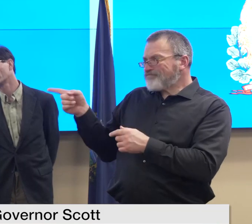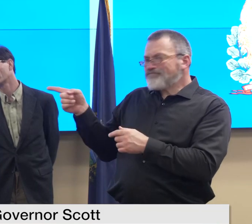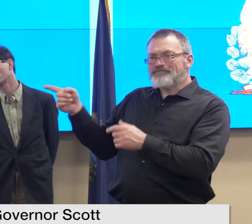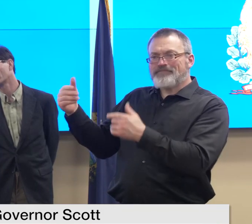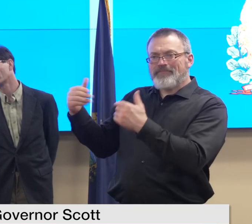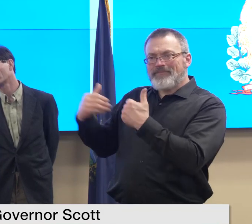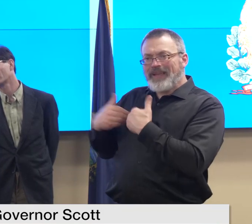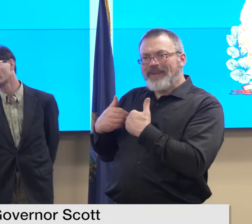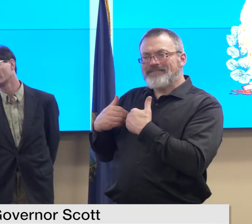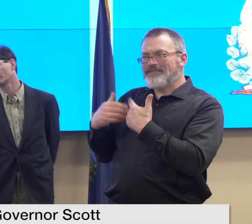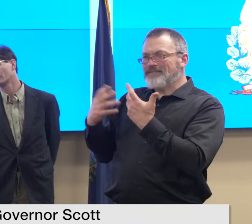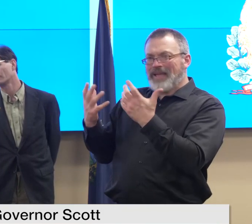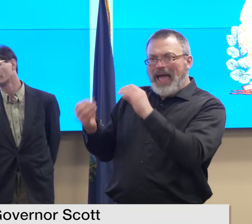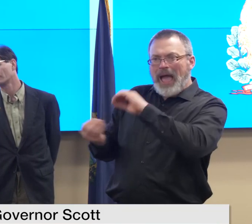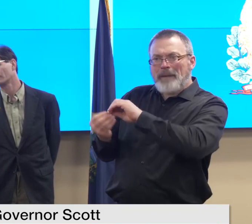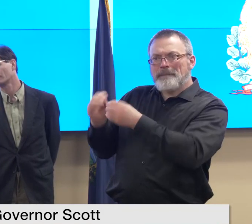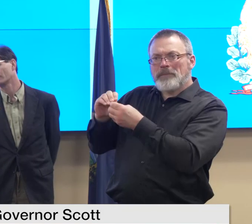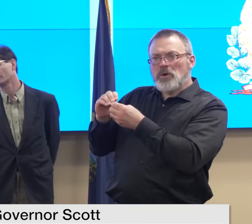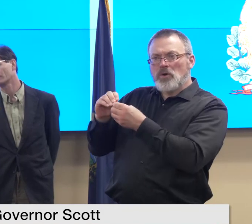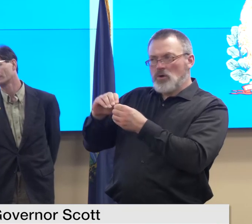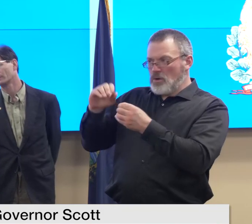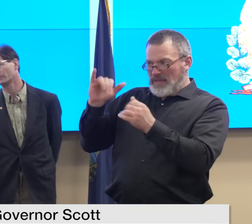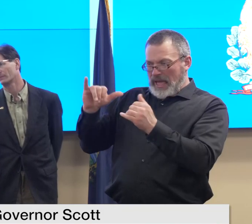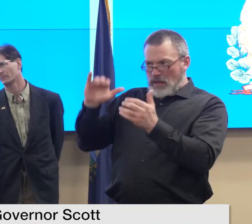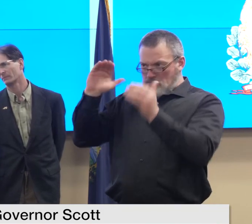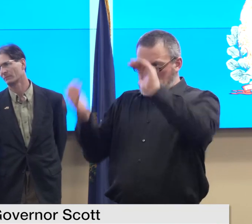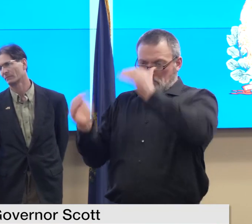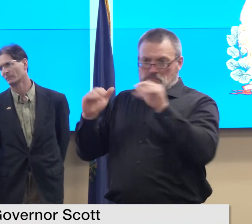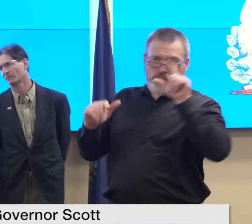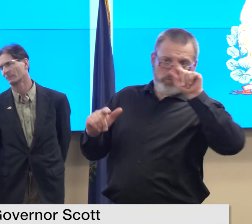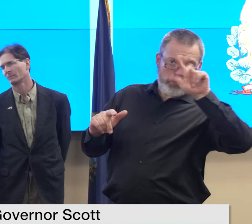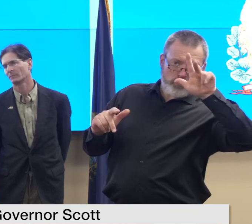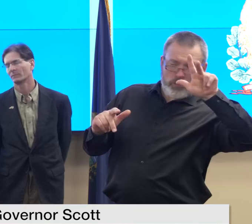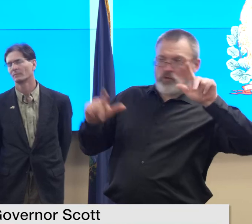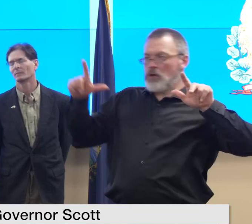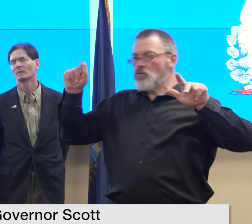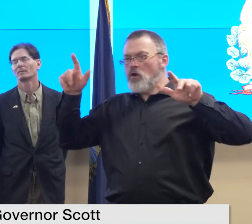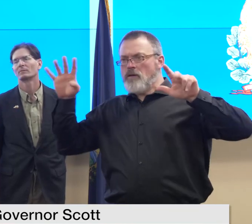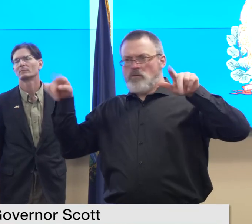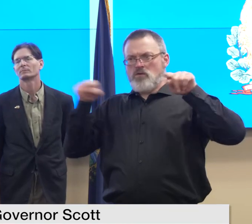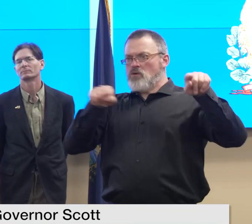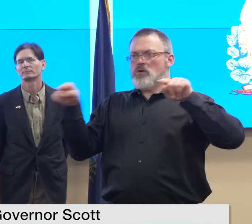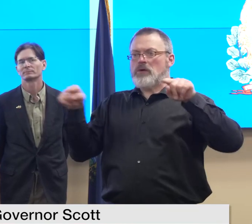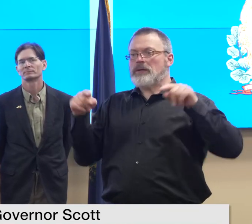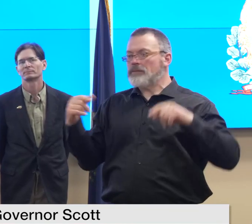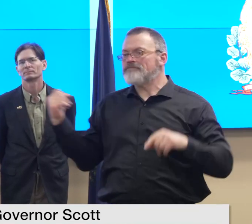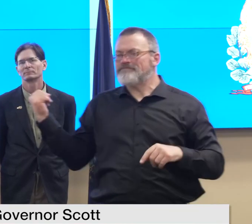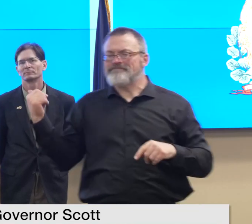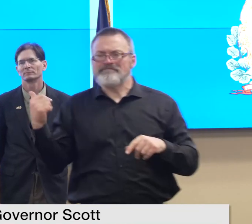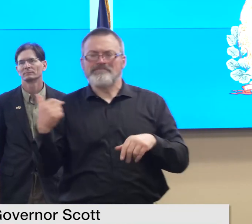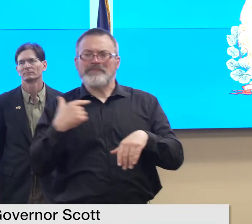this year versus um we we did um we did receive some and it seems